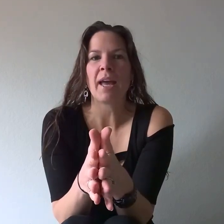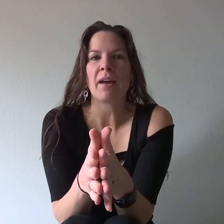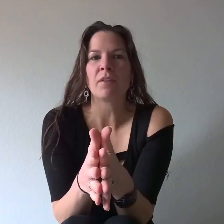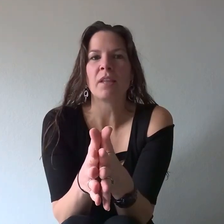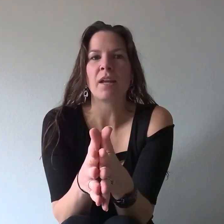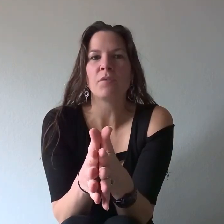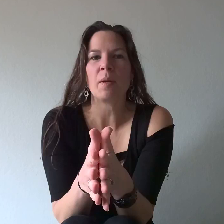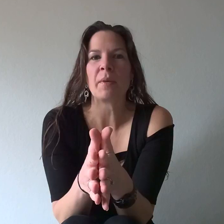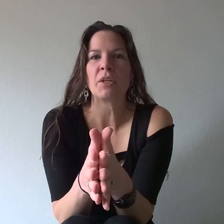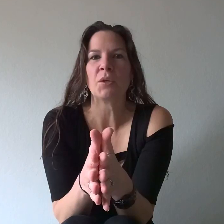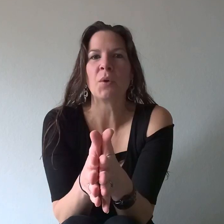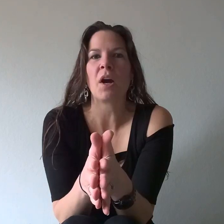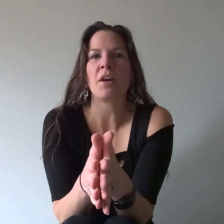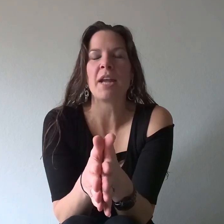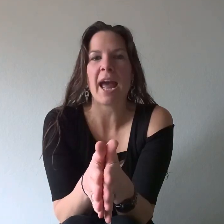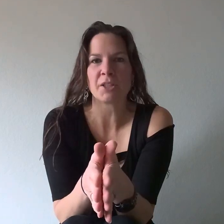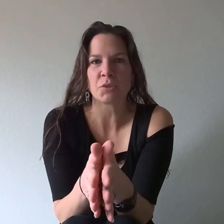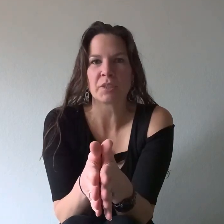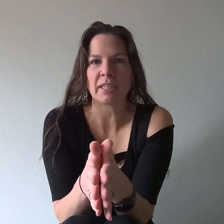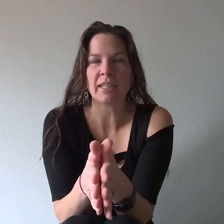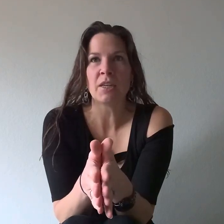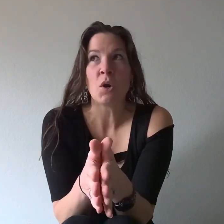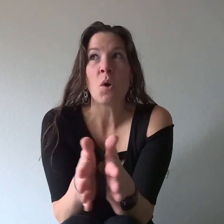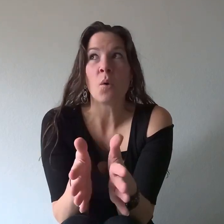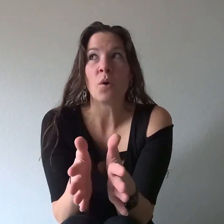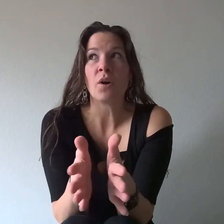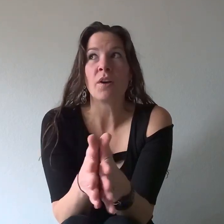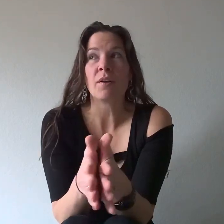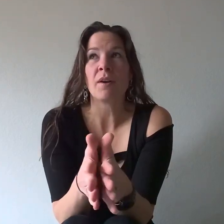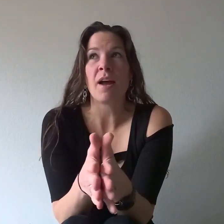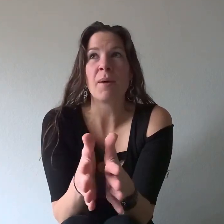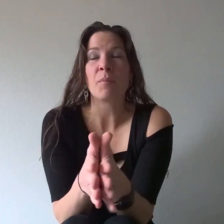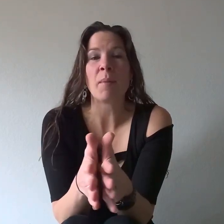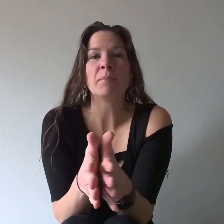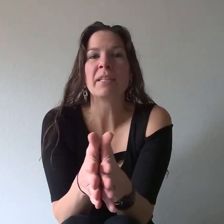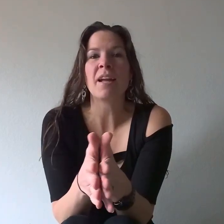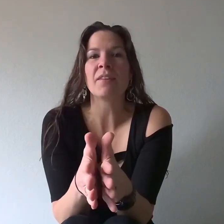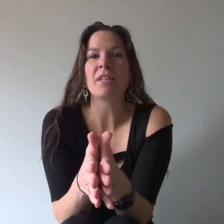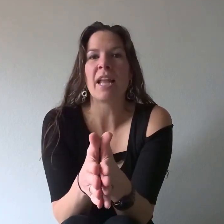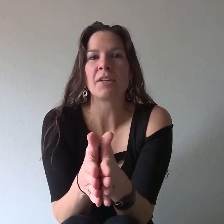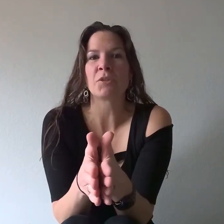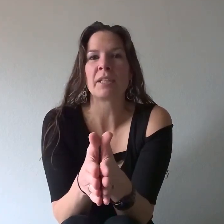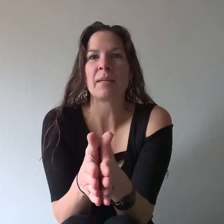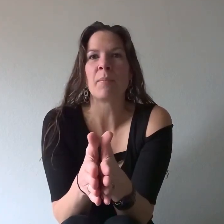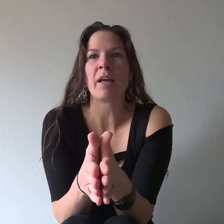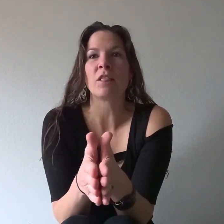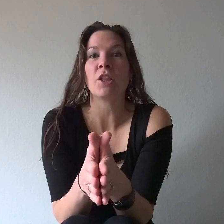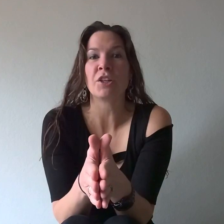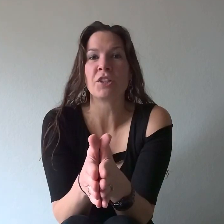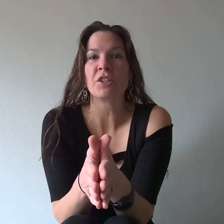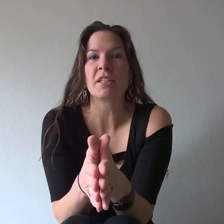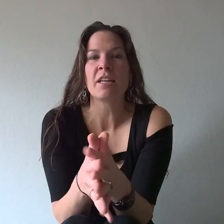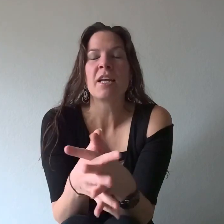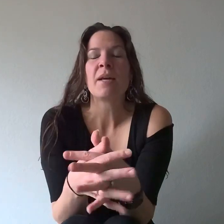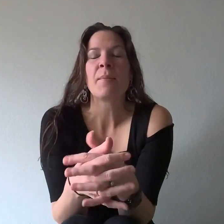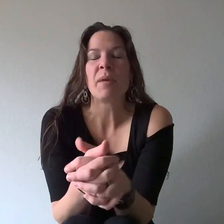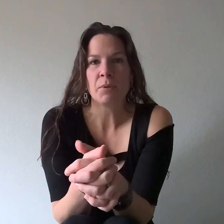have a lot of women who are naturally or probably not even naturally but learned people